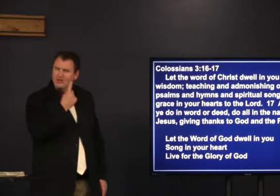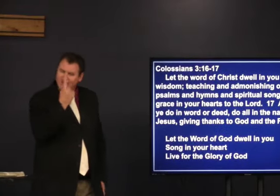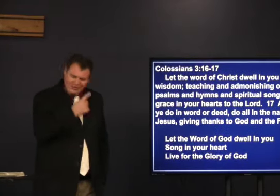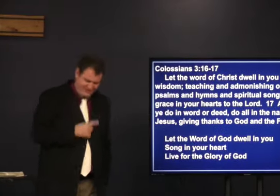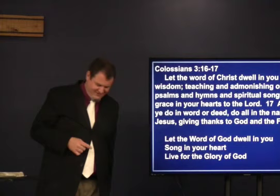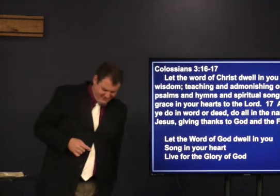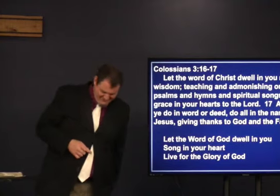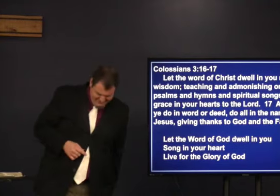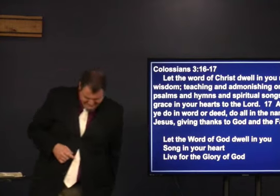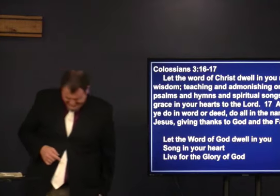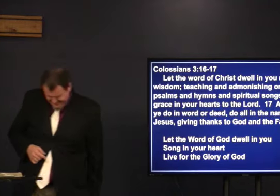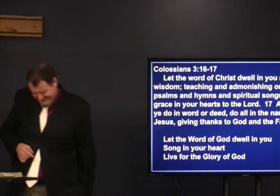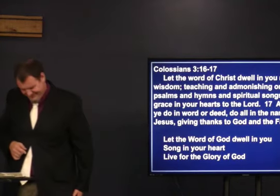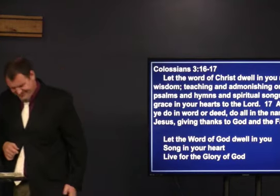now I wonder about this